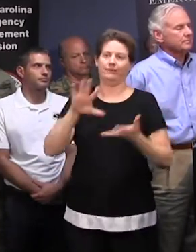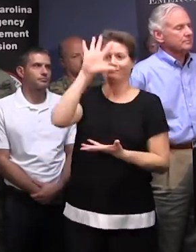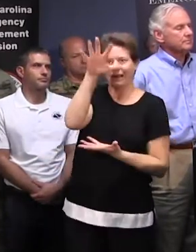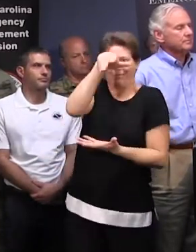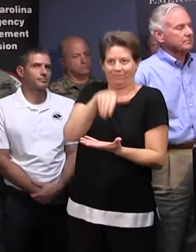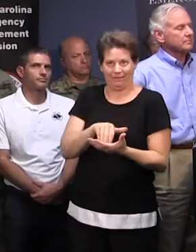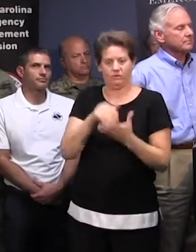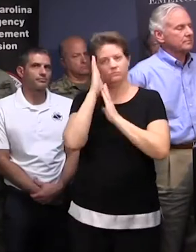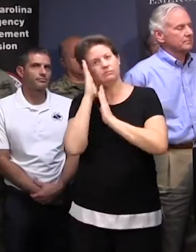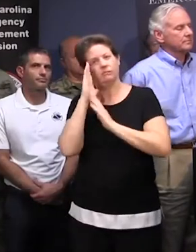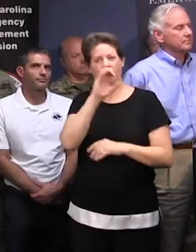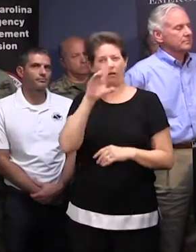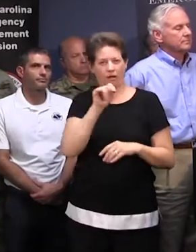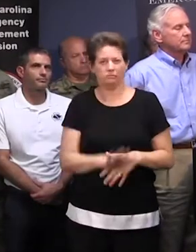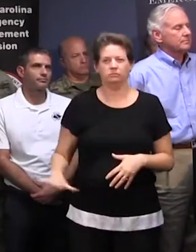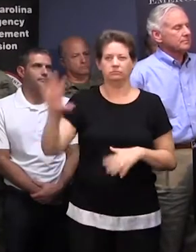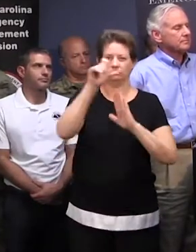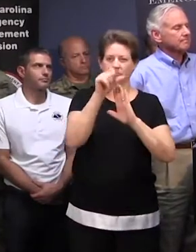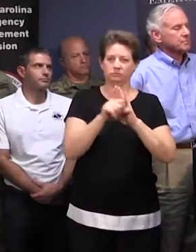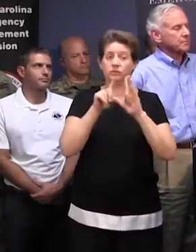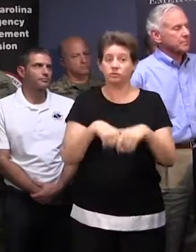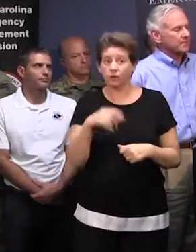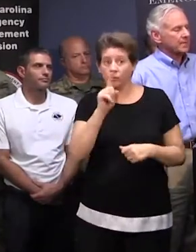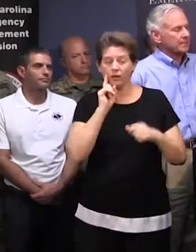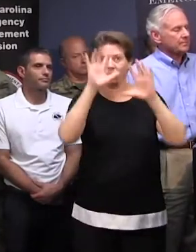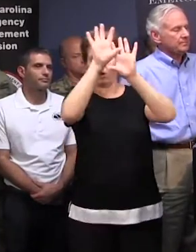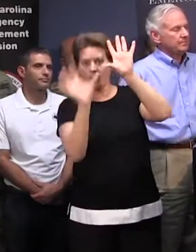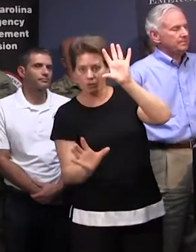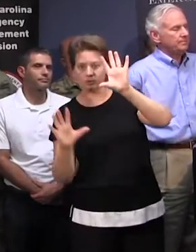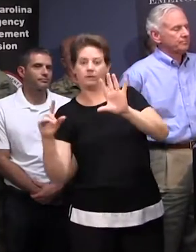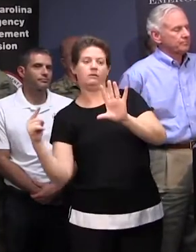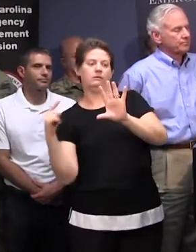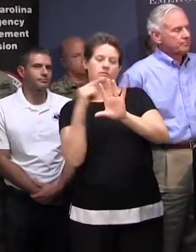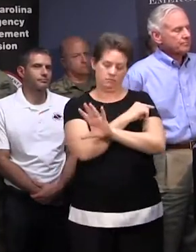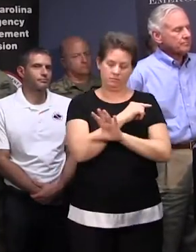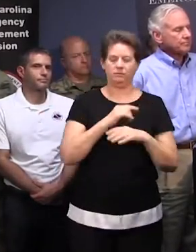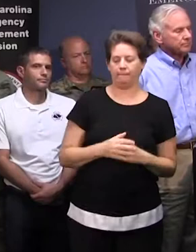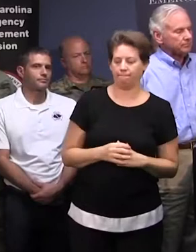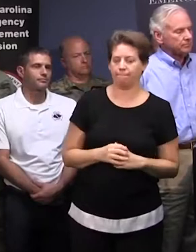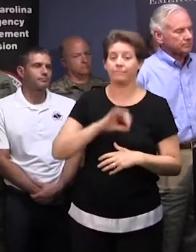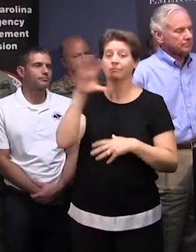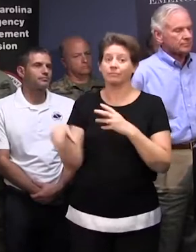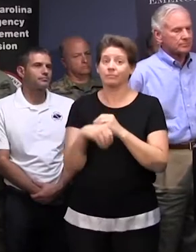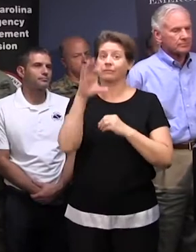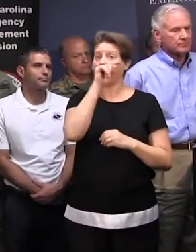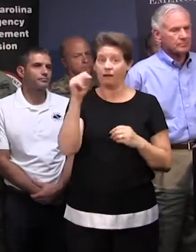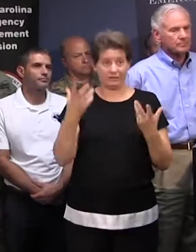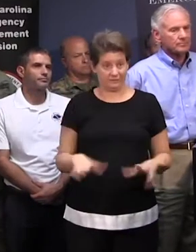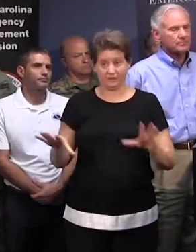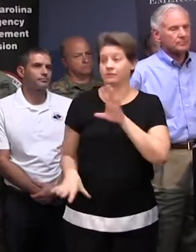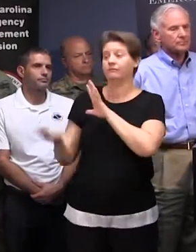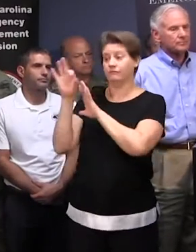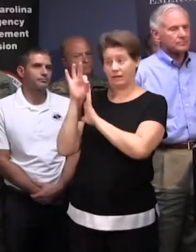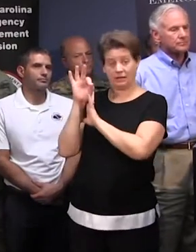into shelters across the state, starting at the coast and moving inland. Additional cots have been identified, and a